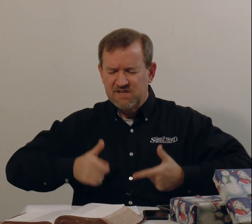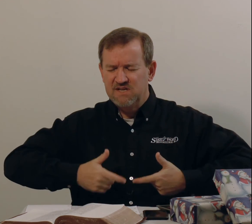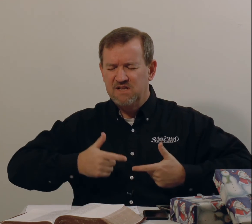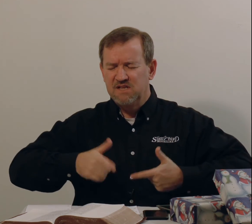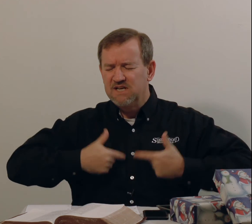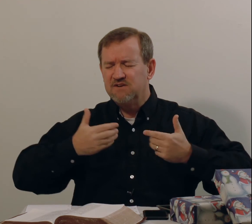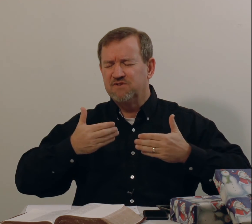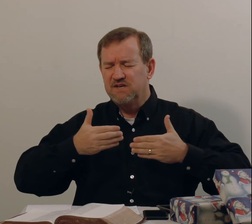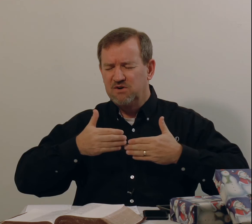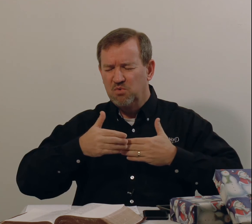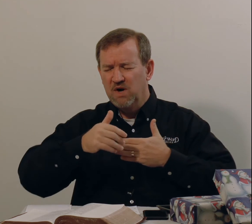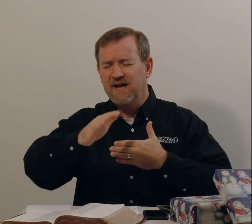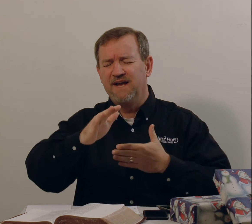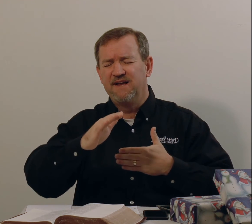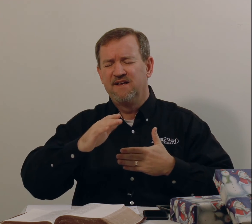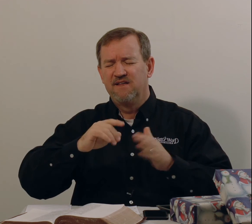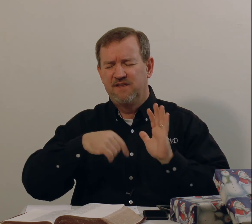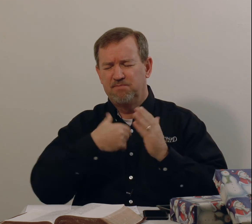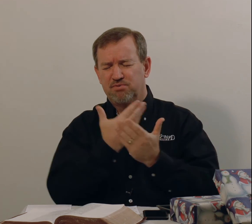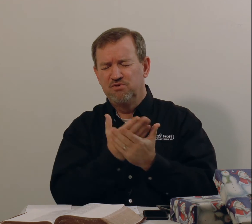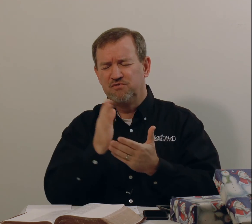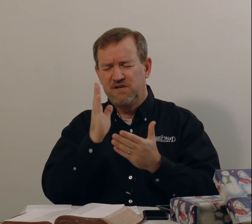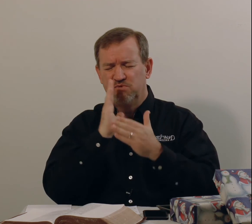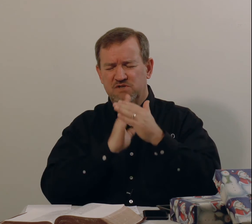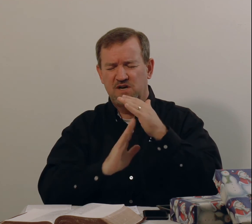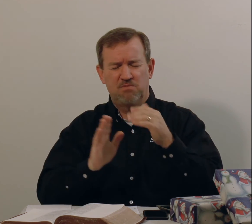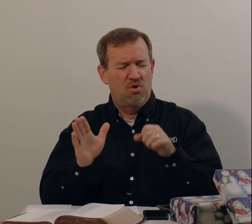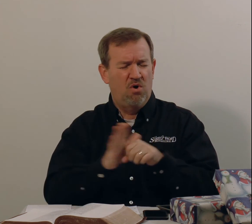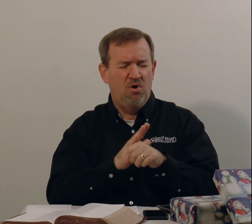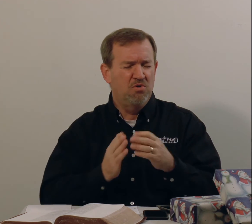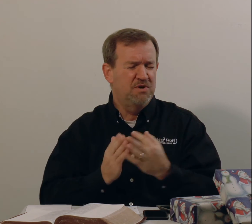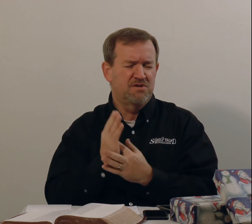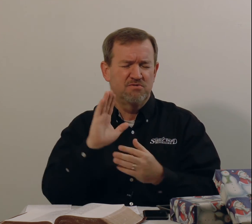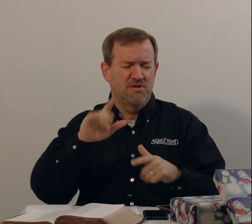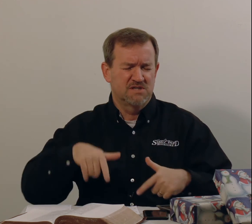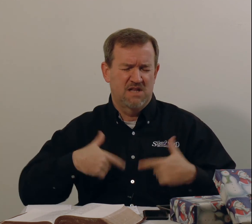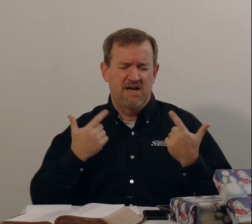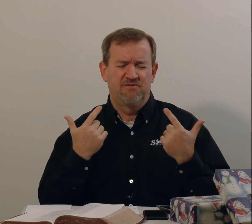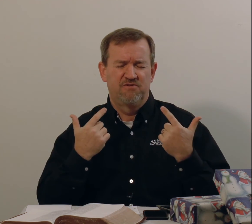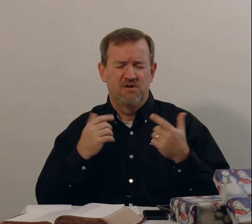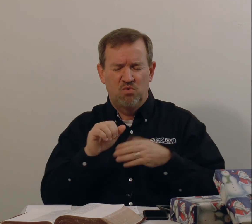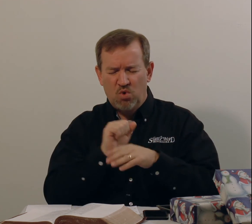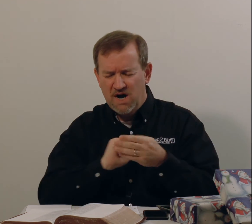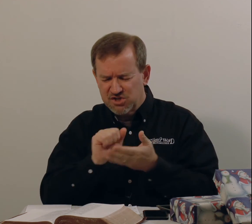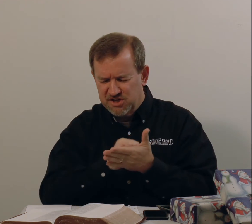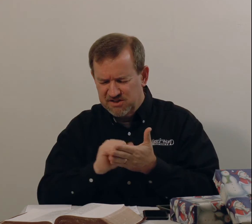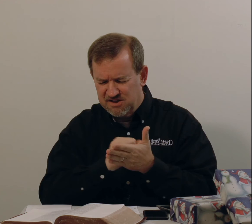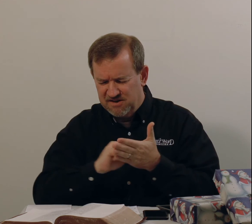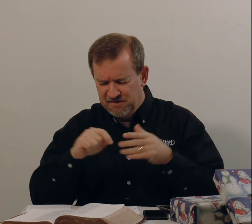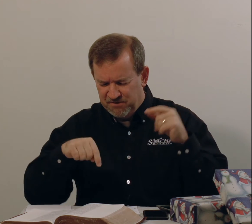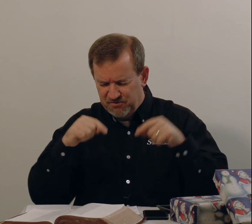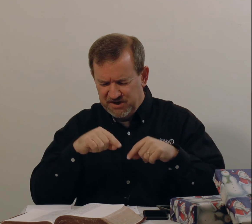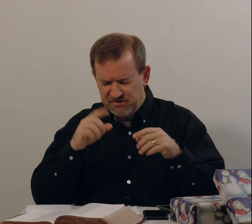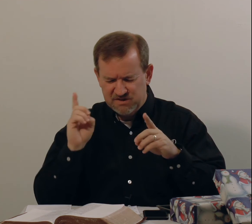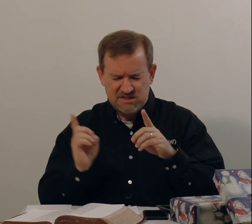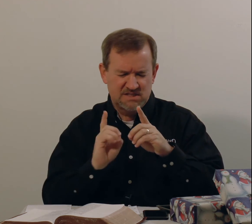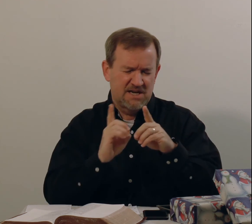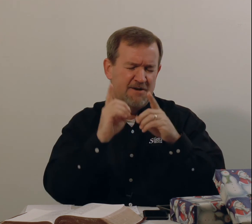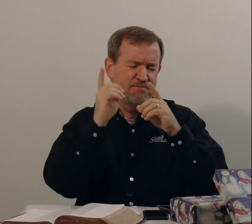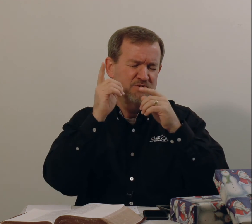in a way that proved He was humble all the way through His life. Washing the feet of His disciples